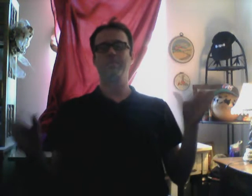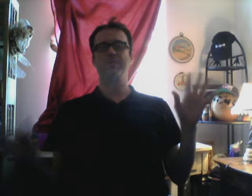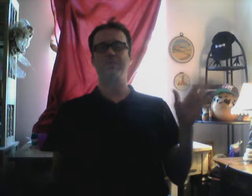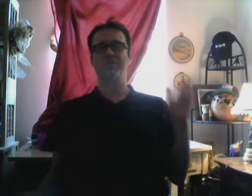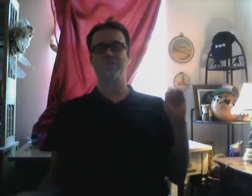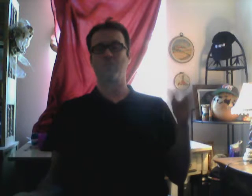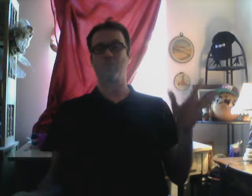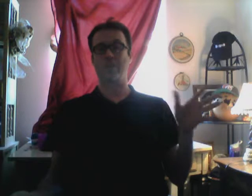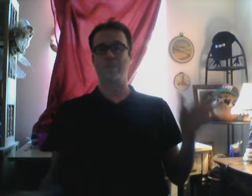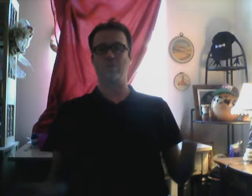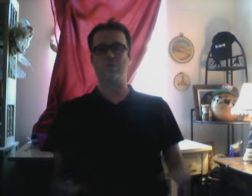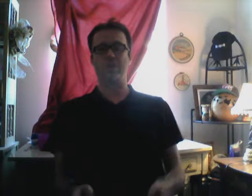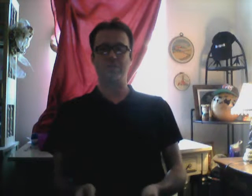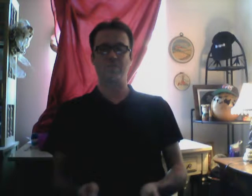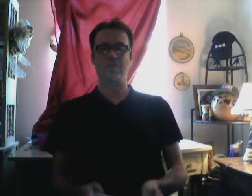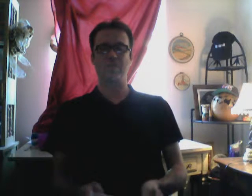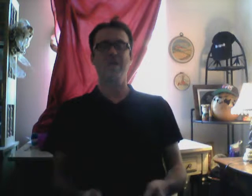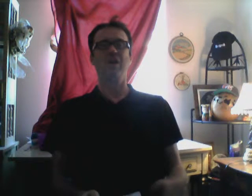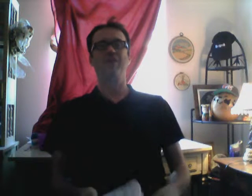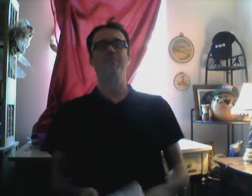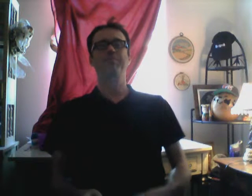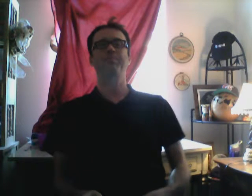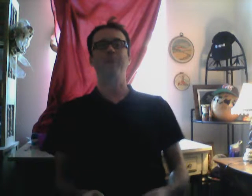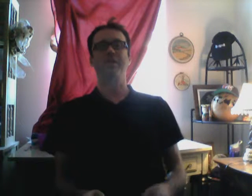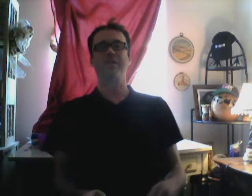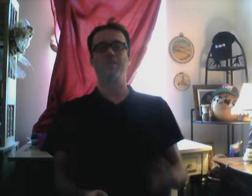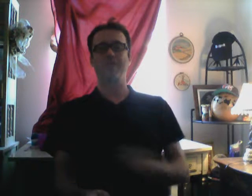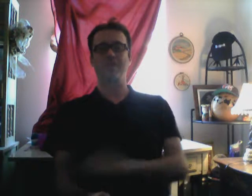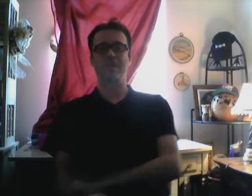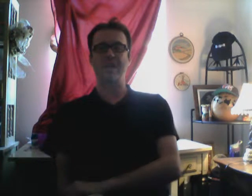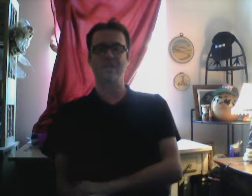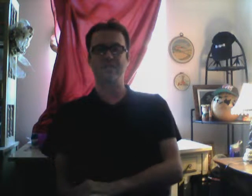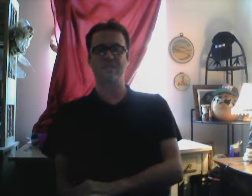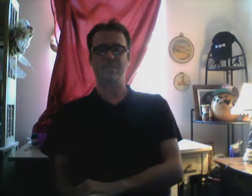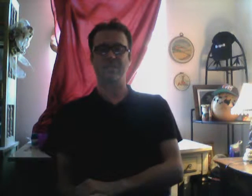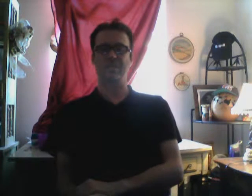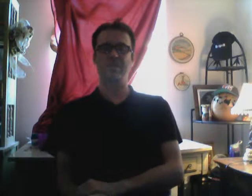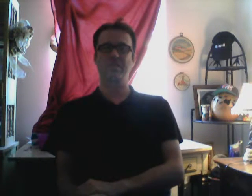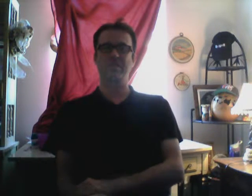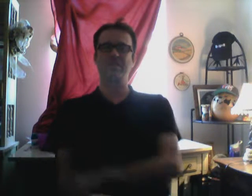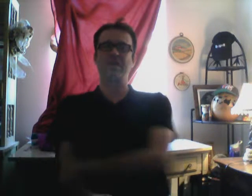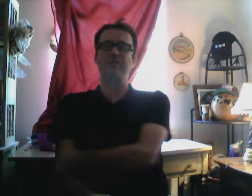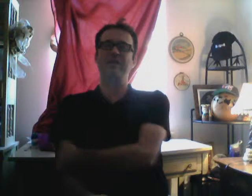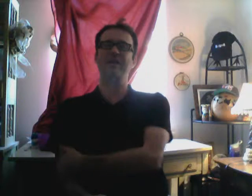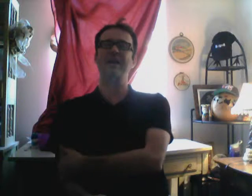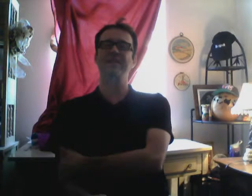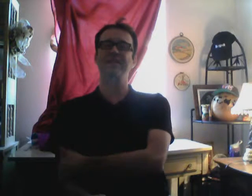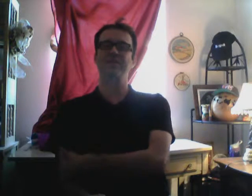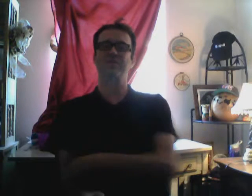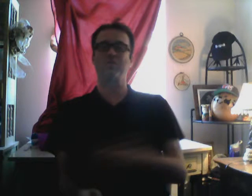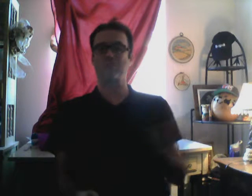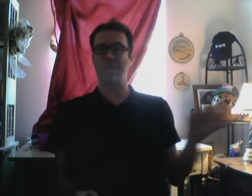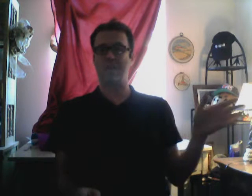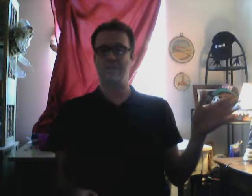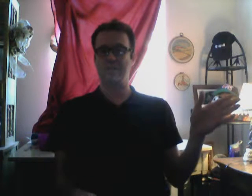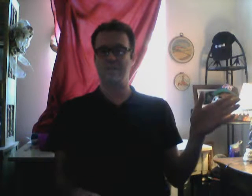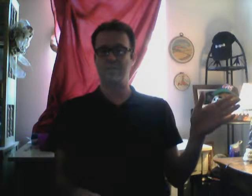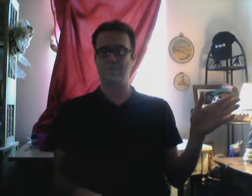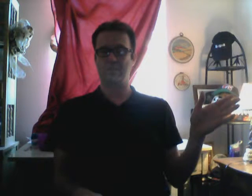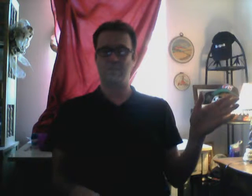The surreal nature. Of. Blood doping. Or gas. Because it. It ties into the reality. Like I talked about.